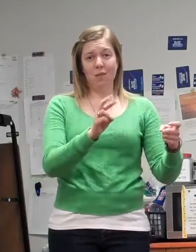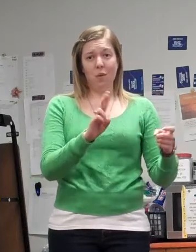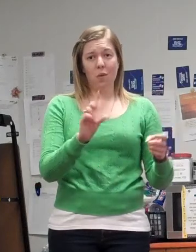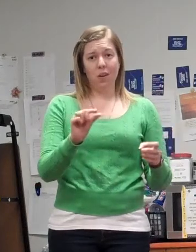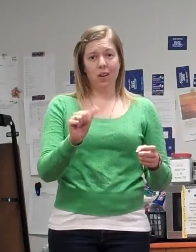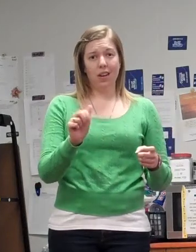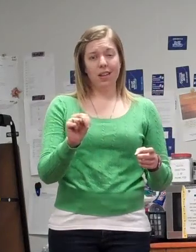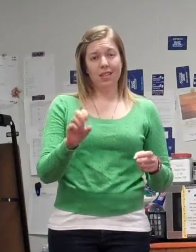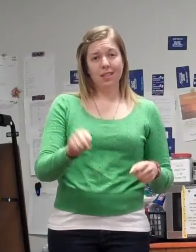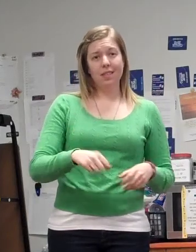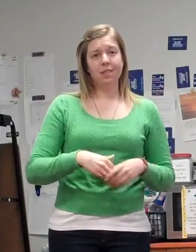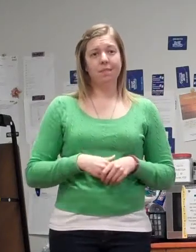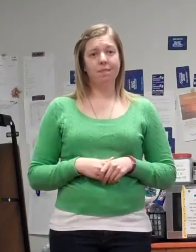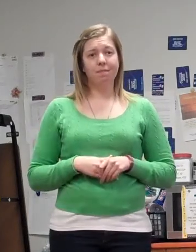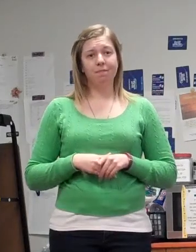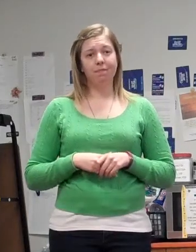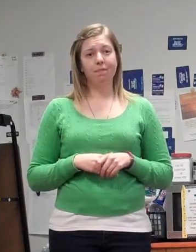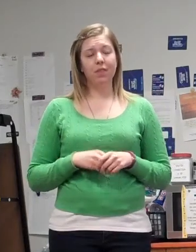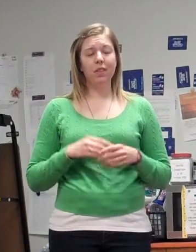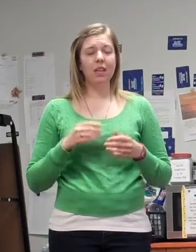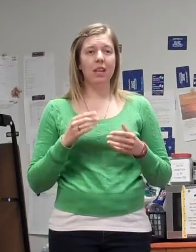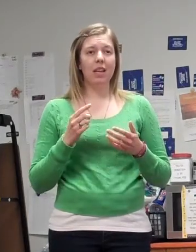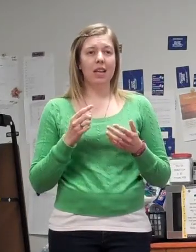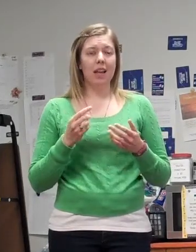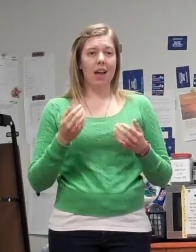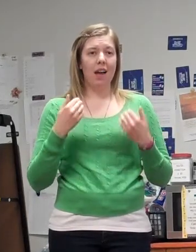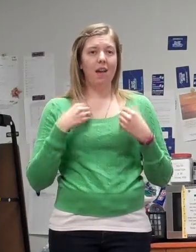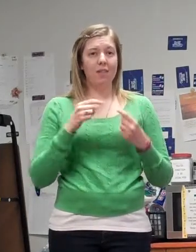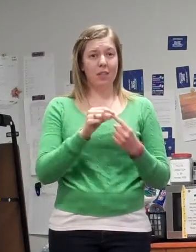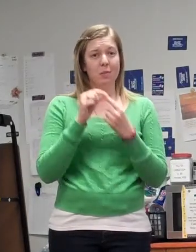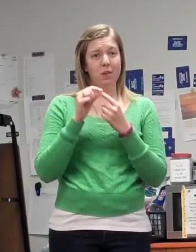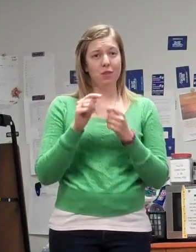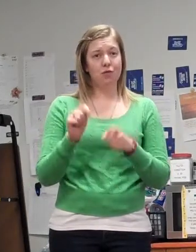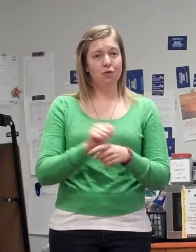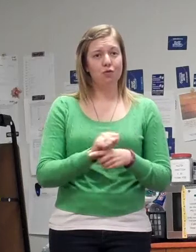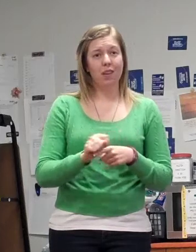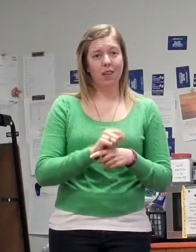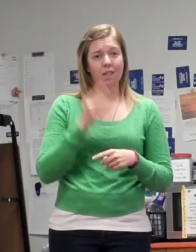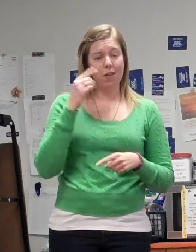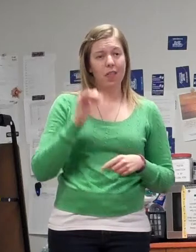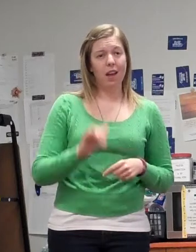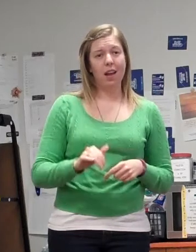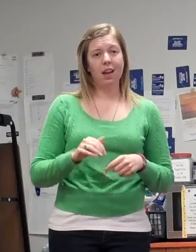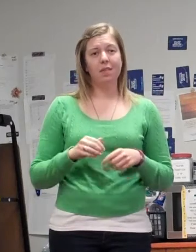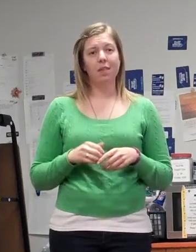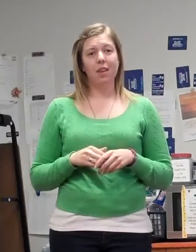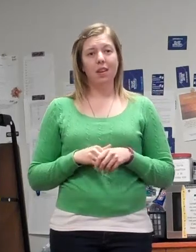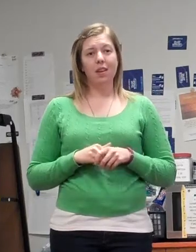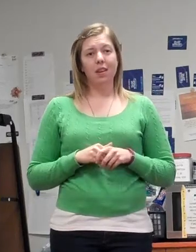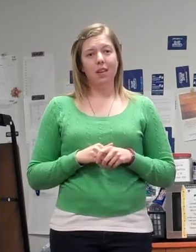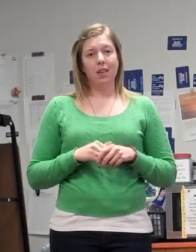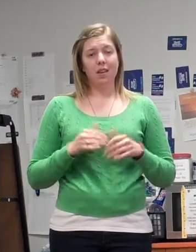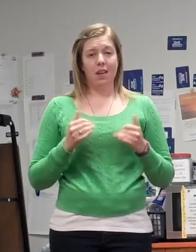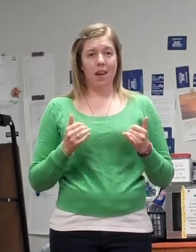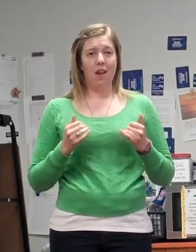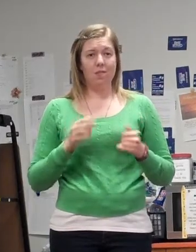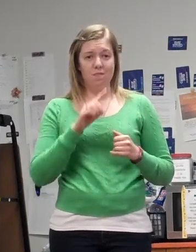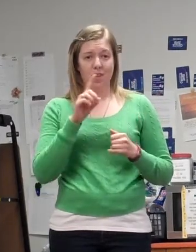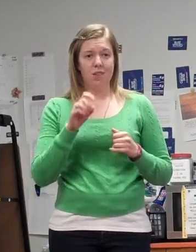special training for that that people go to so that we can now ask them to come in and they help through that process.